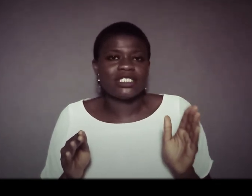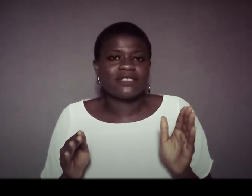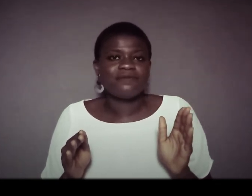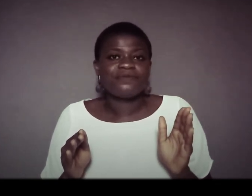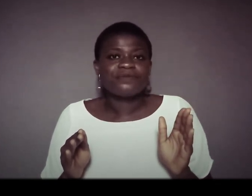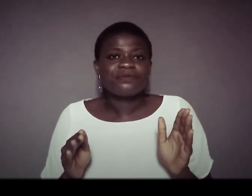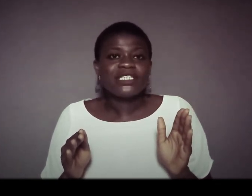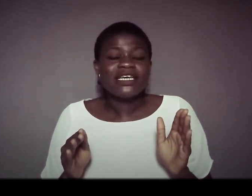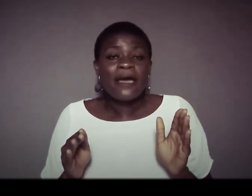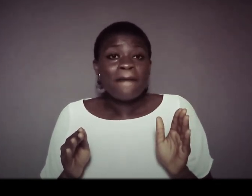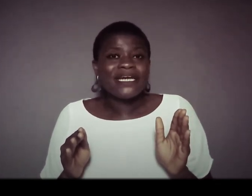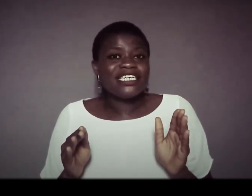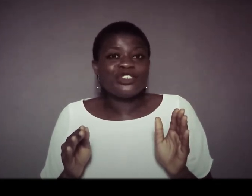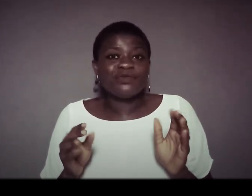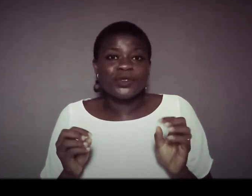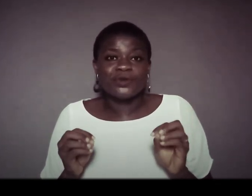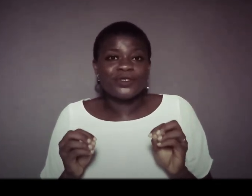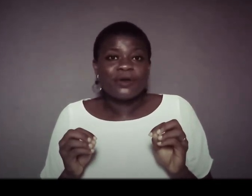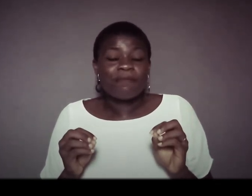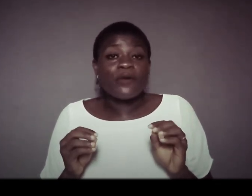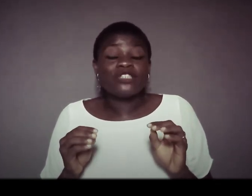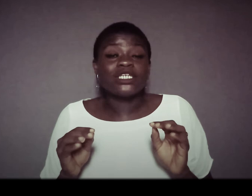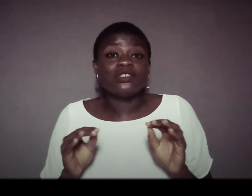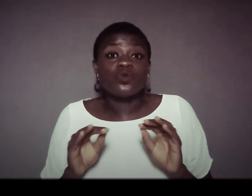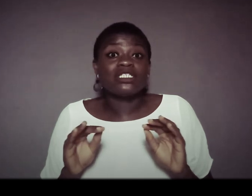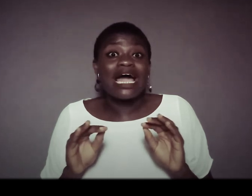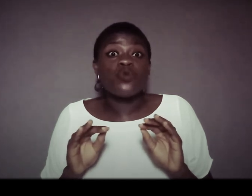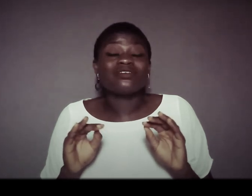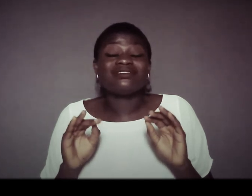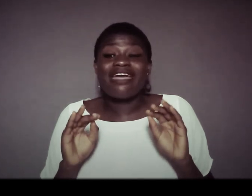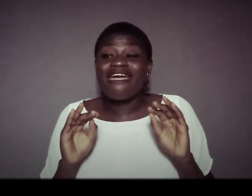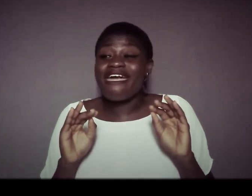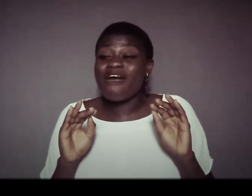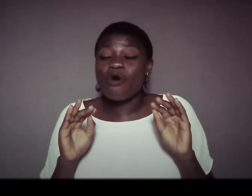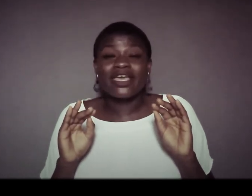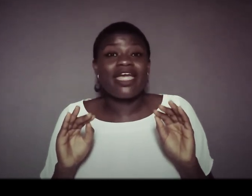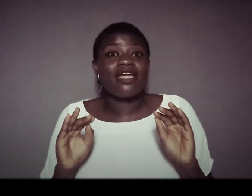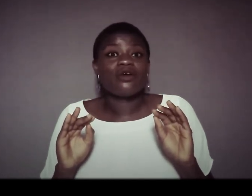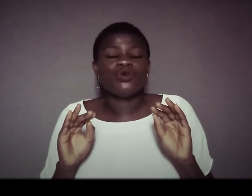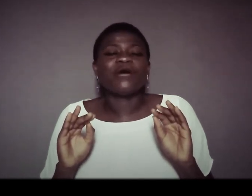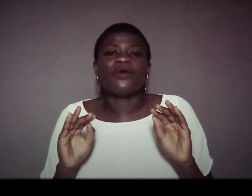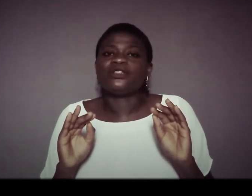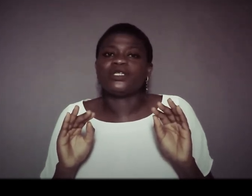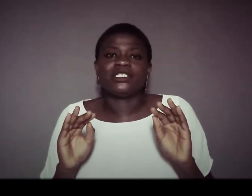my dear truth be told my white wedding was i was okay with my white wedding